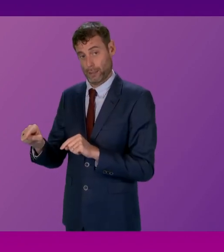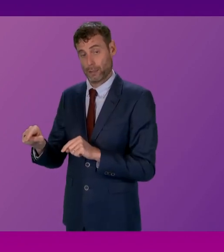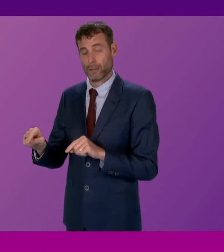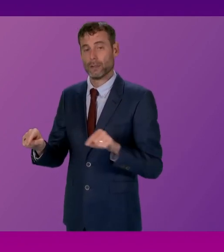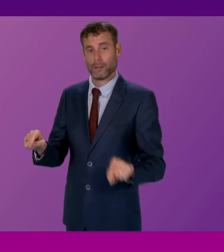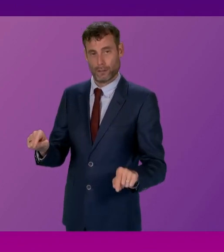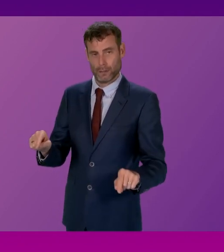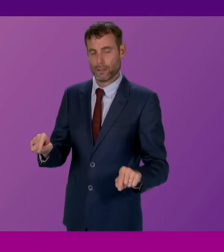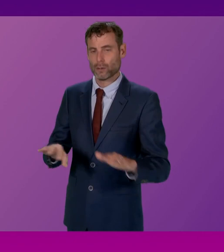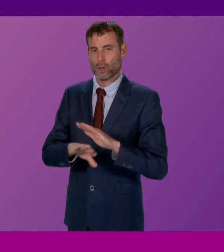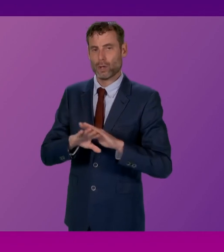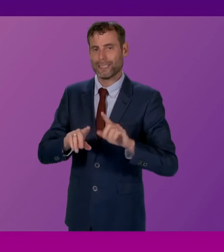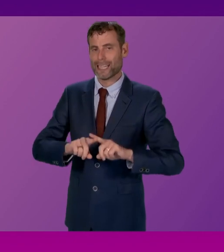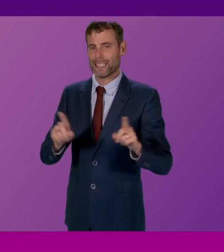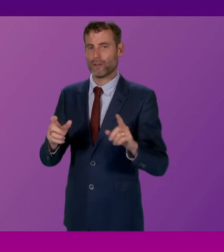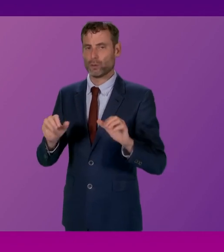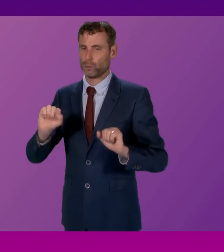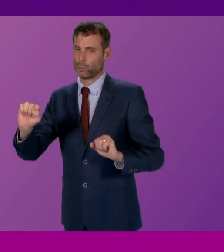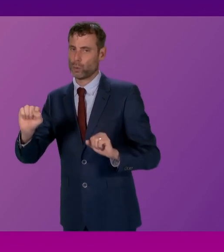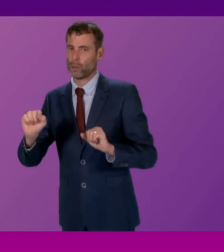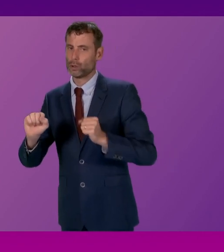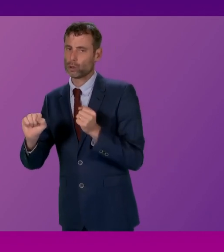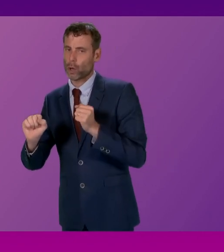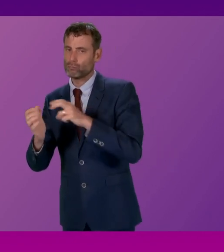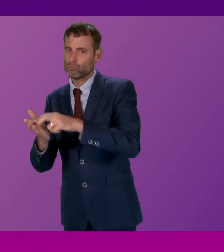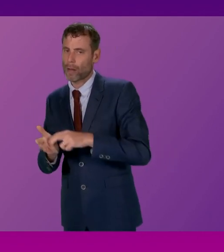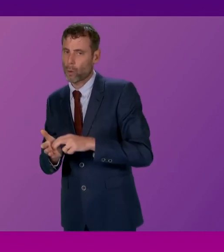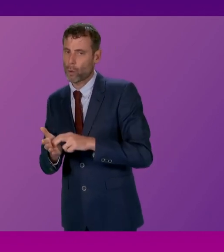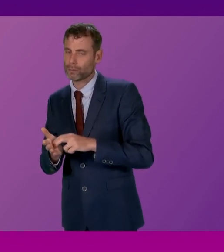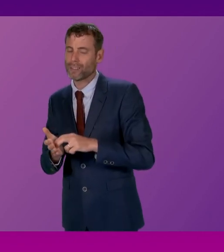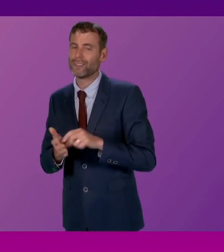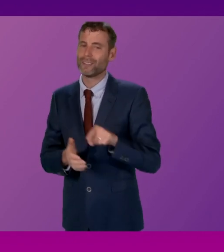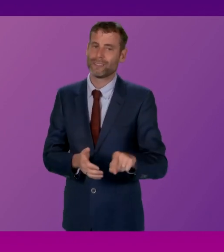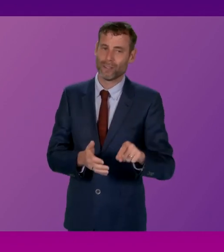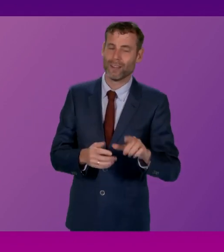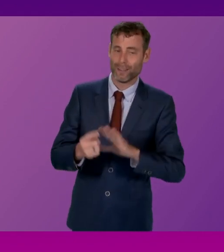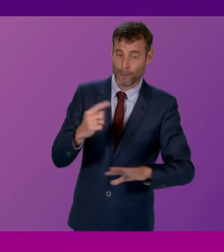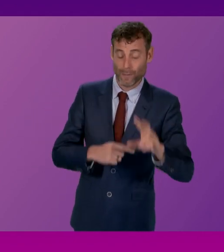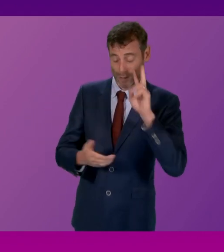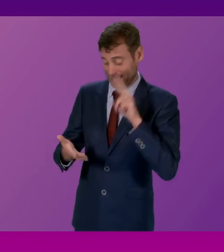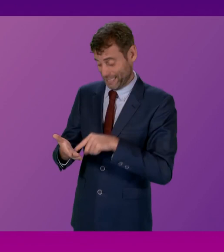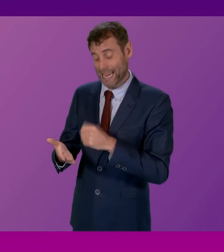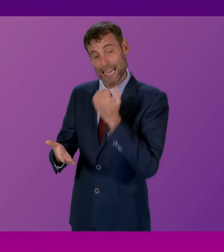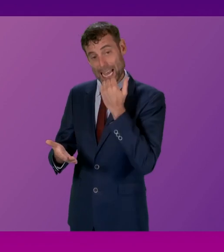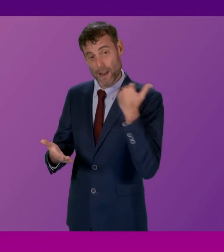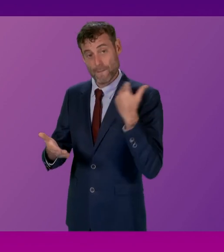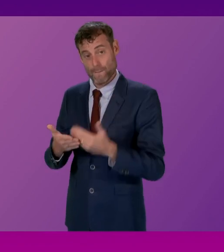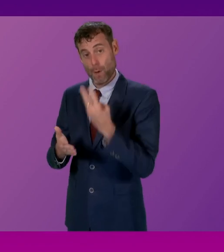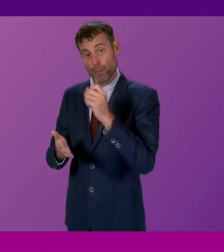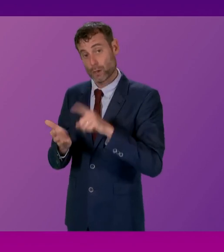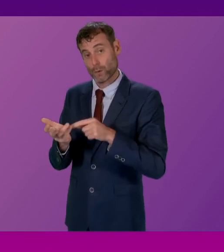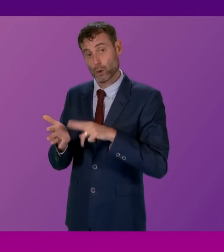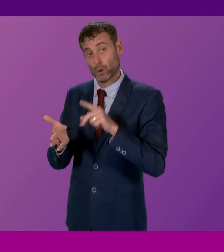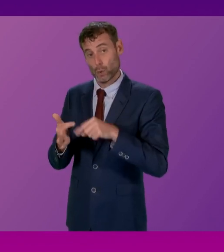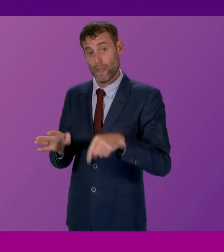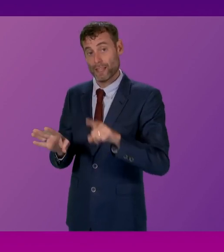treatment time guarantee. But nonetheless, when we look at the data from the 30th of June this year, it shows that there were 122